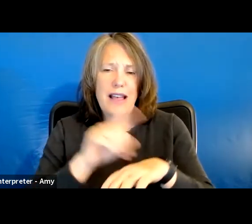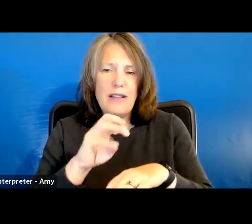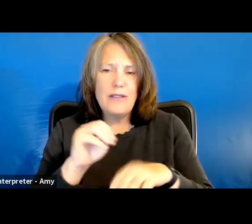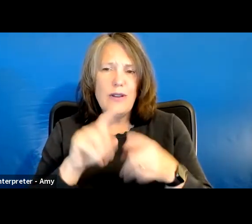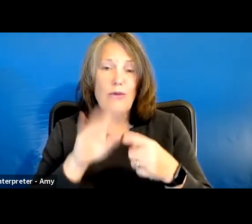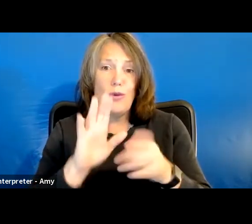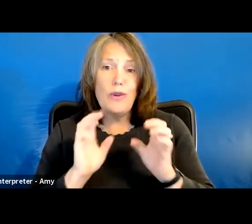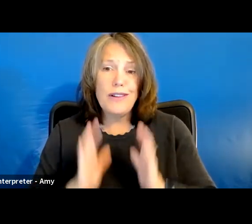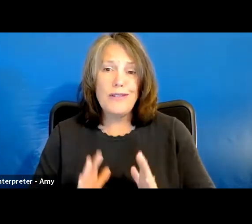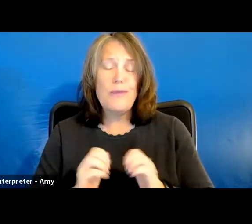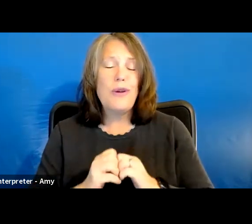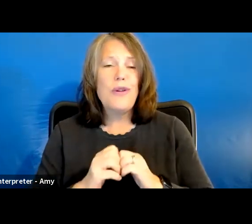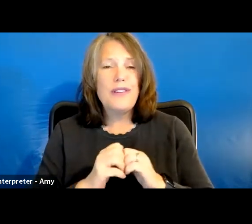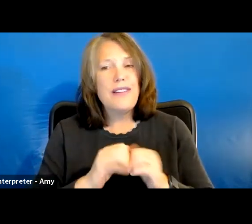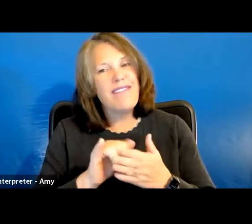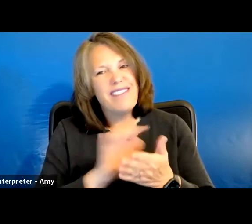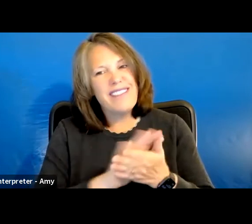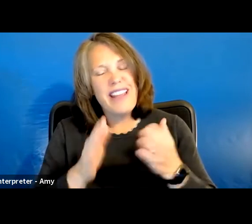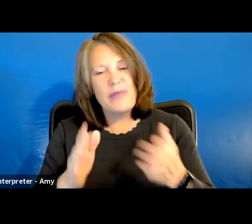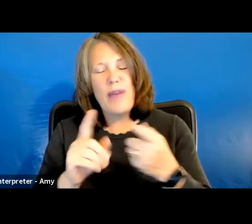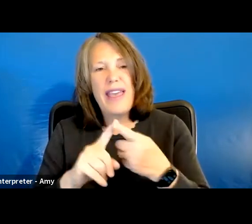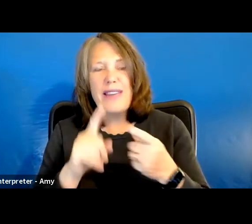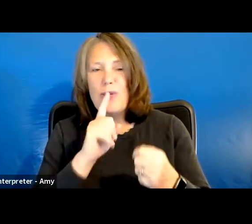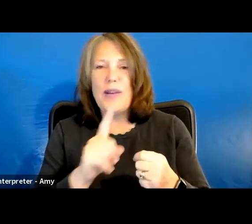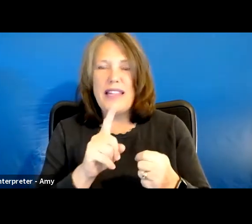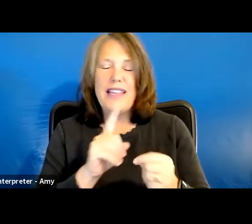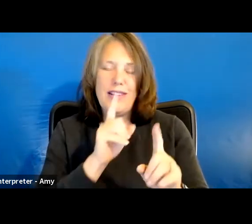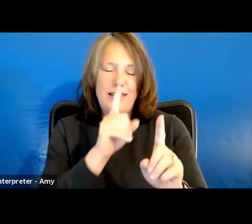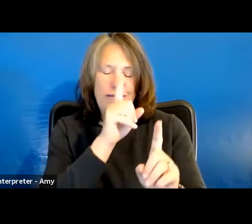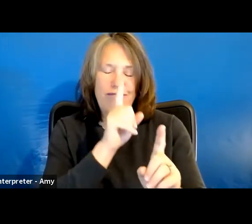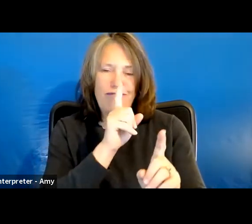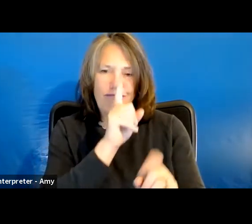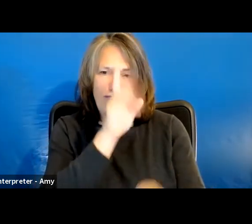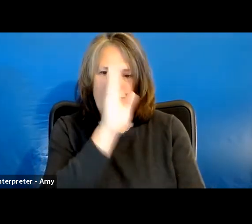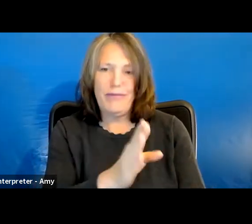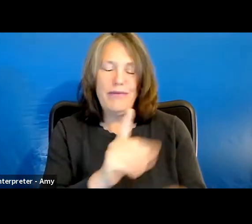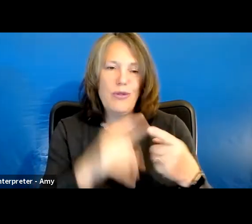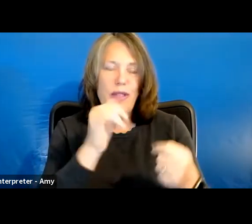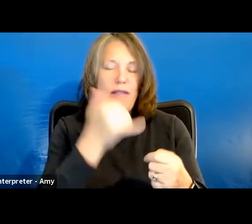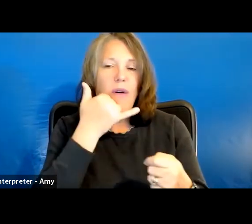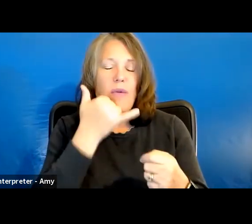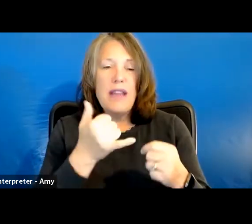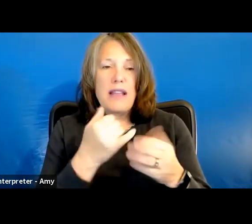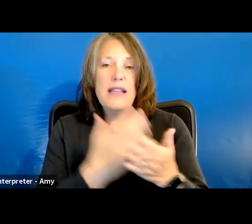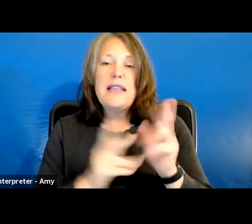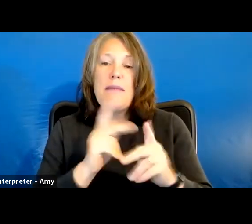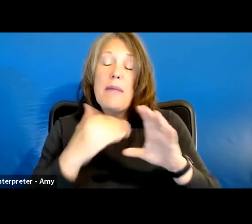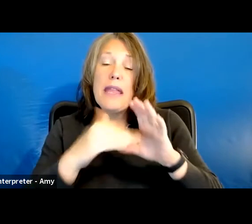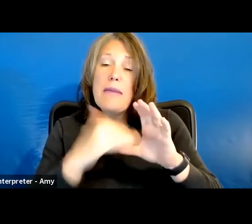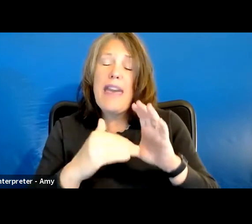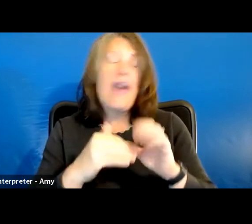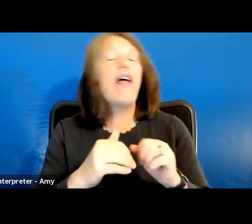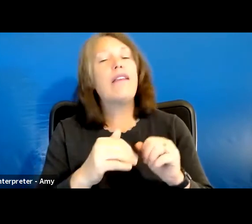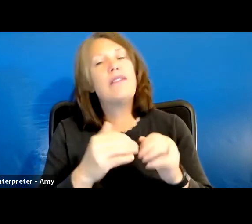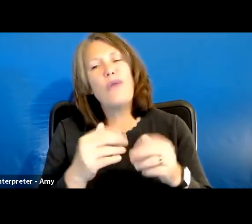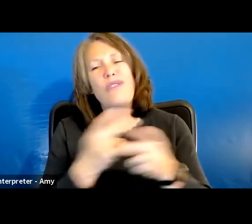consumers, which is a nice way to just get it right to their phones. Some people you can email. So figuring out what works